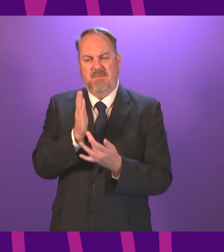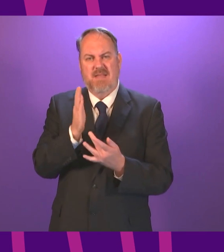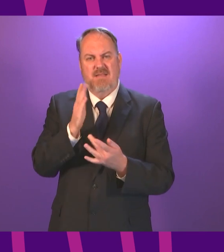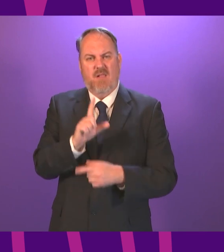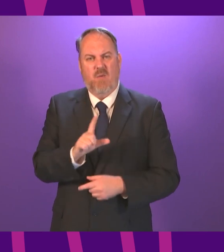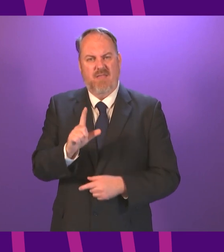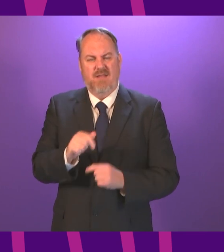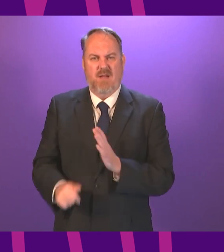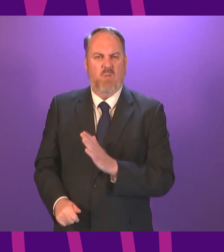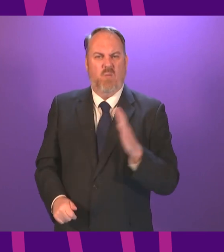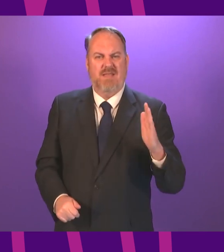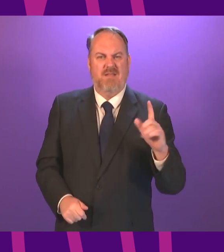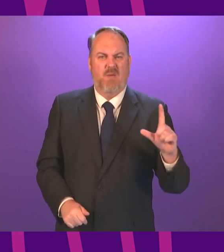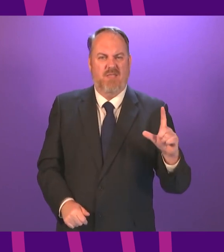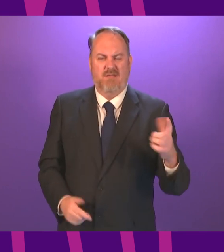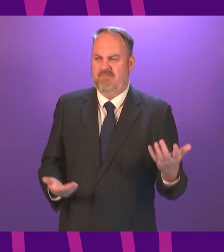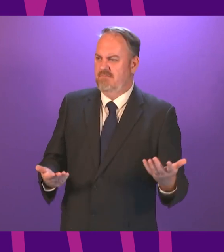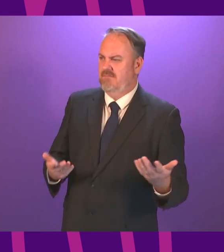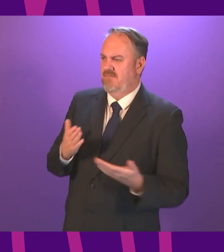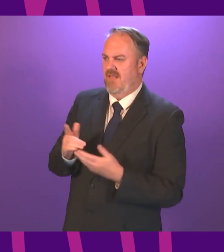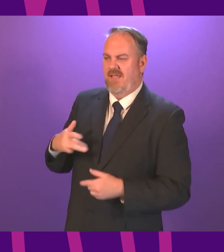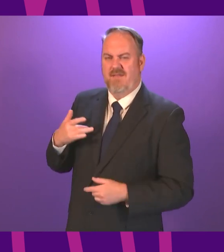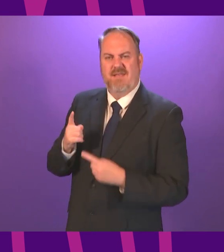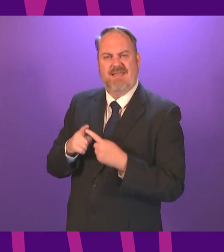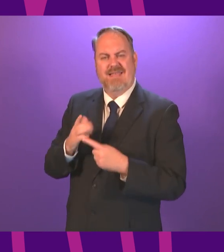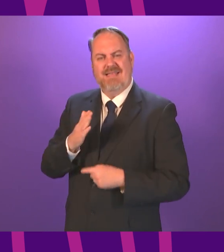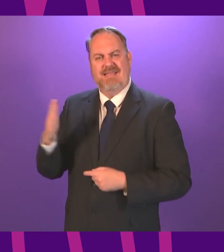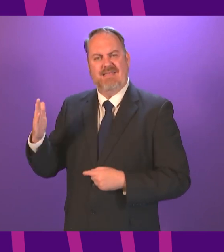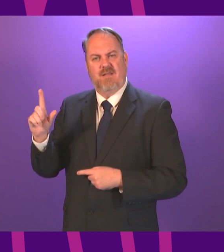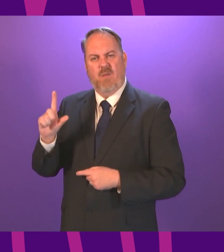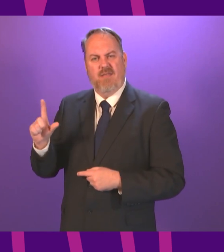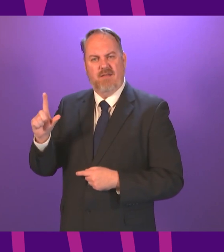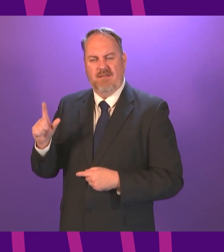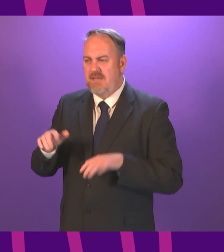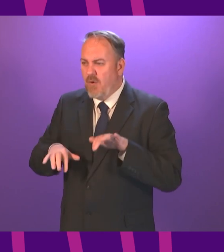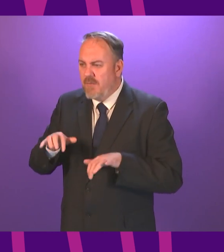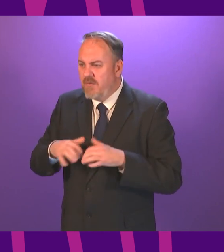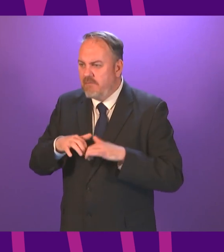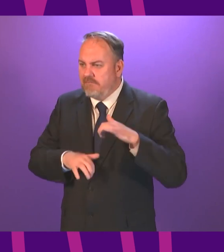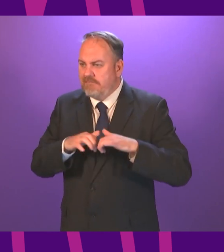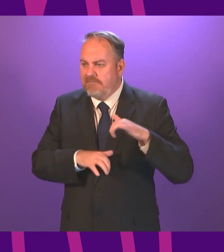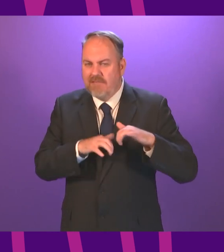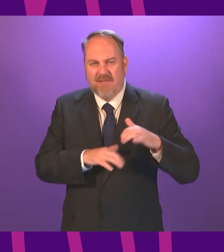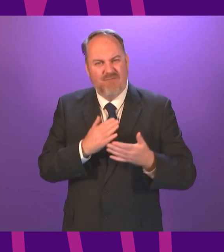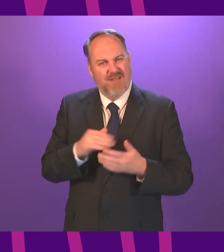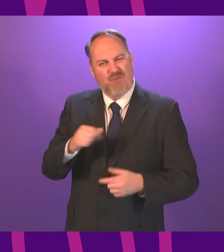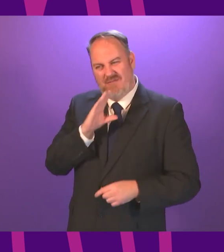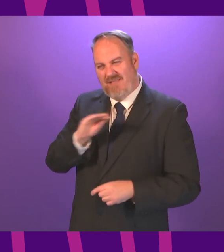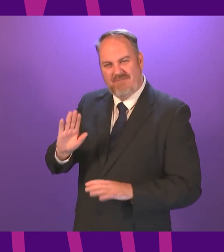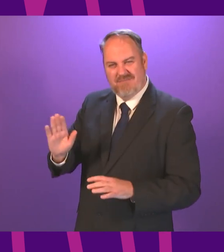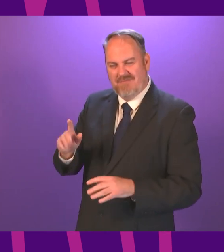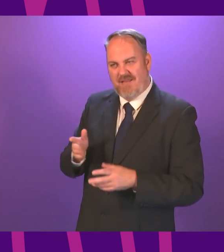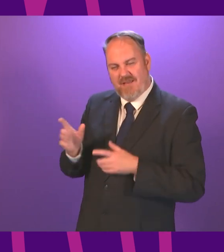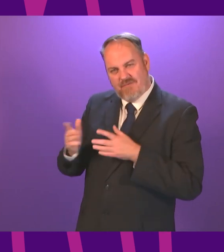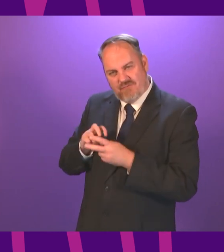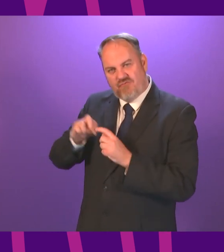Lothian even when there is capacity in East Lothian and if this is due to a computer glitch would the Minister get this